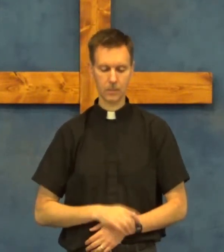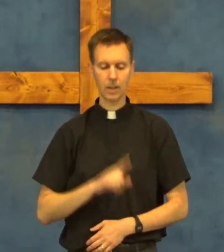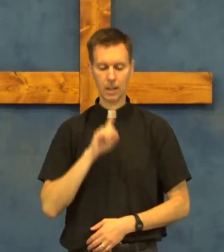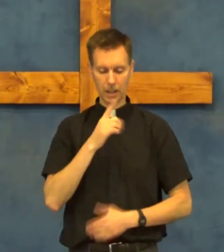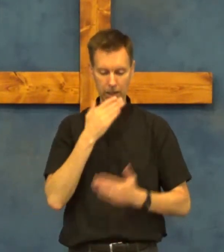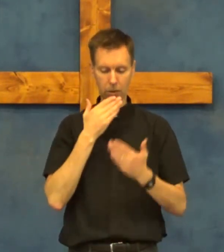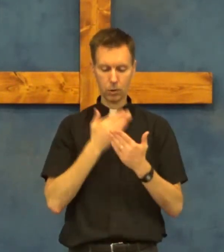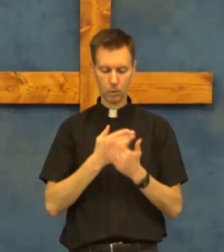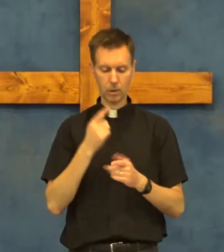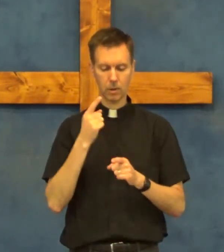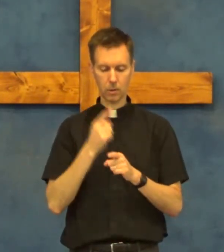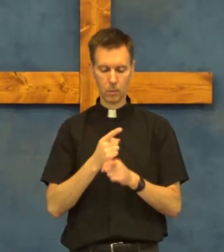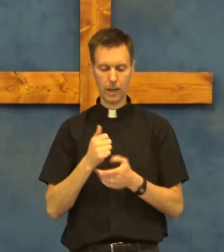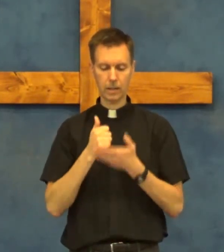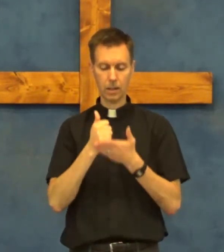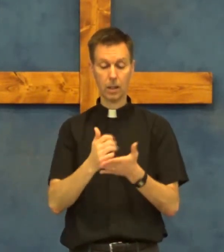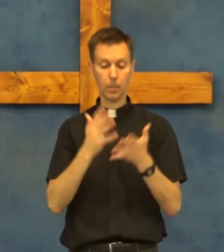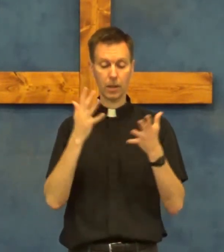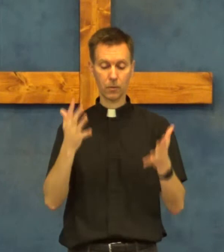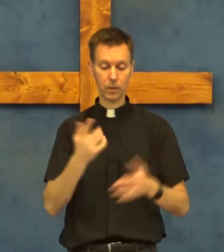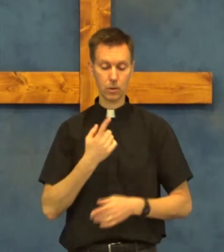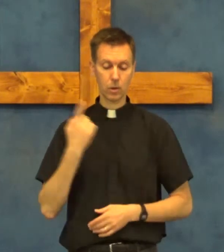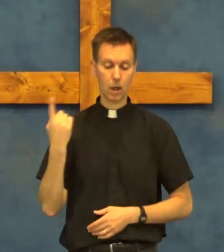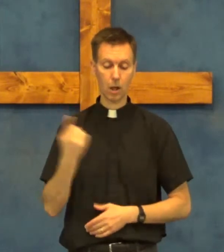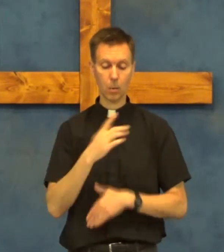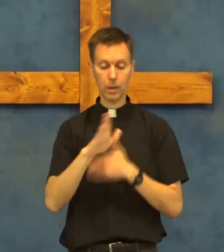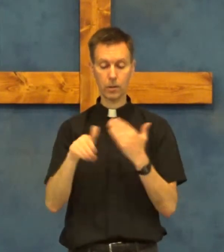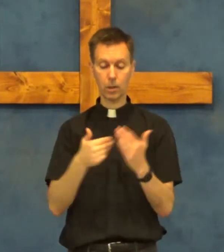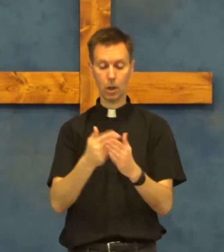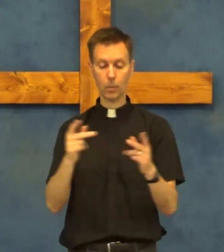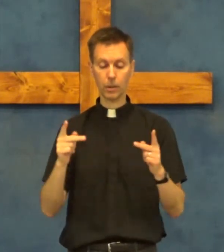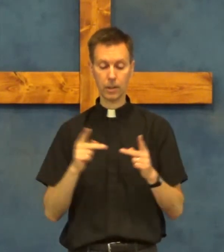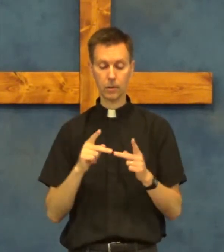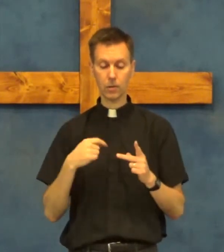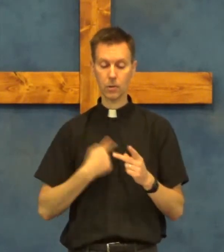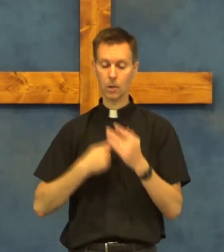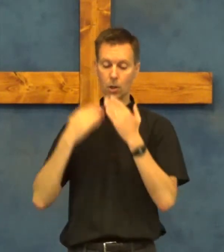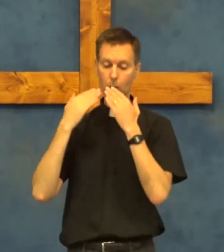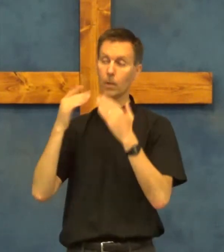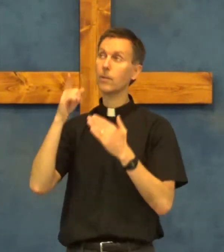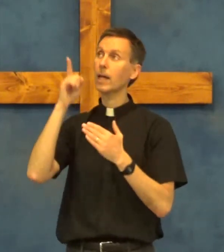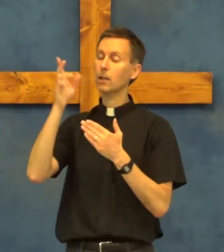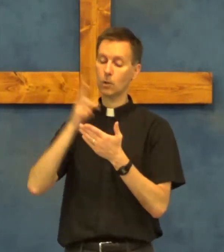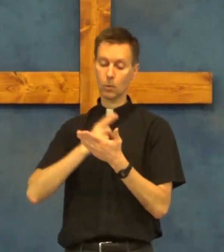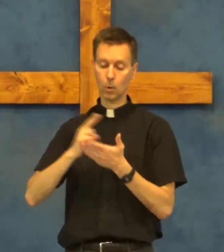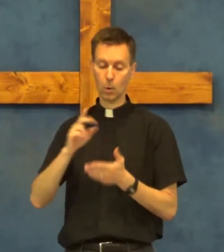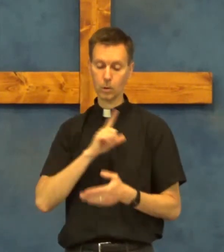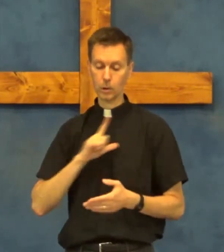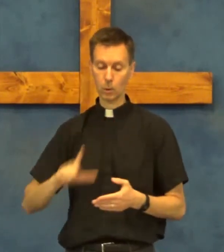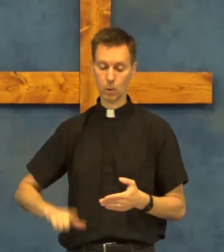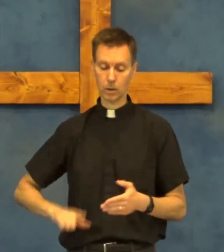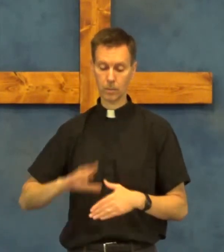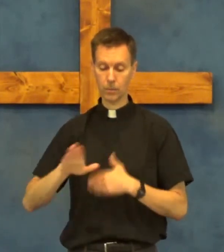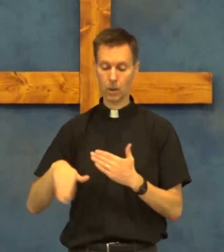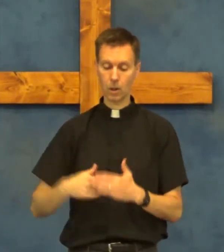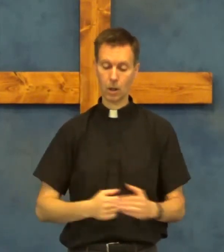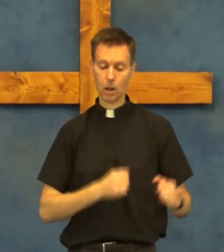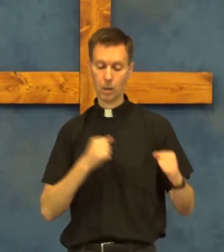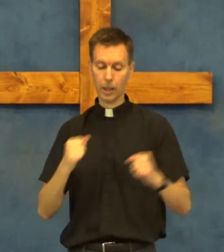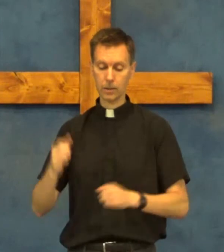it is good right and beneficial always in all places we thank you Holy Lord Almighty